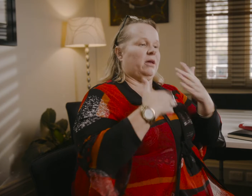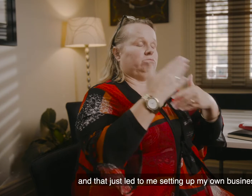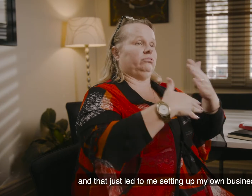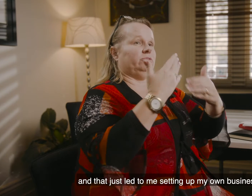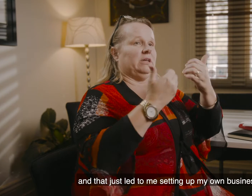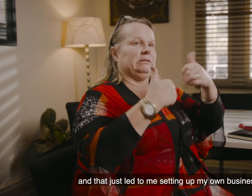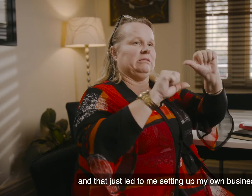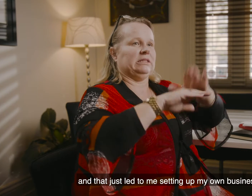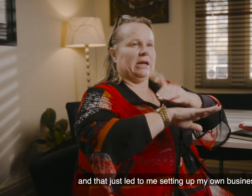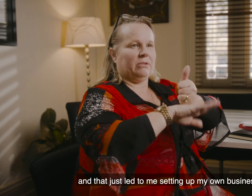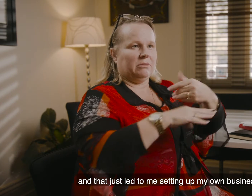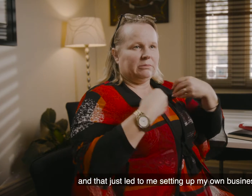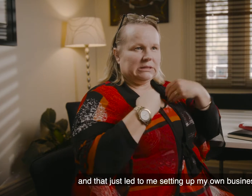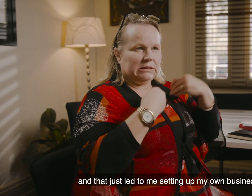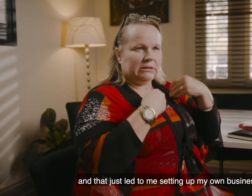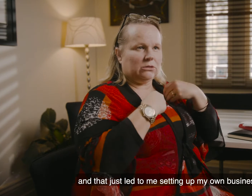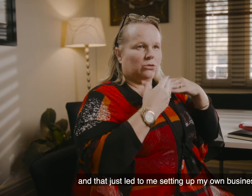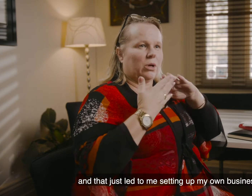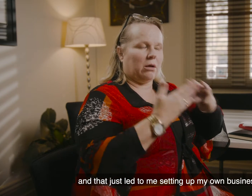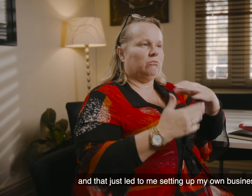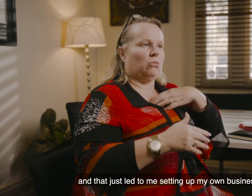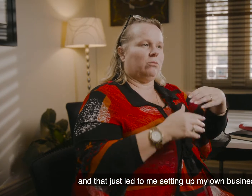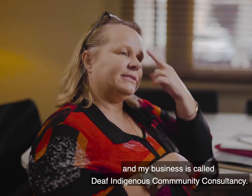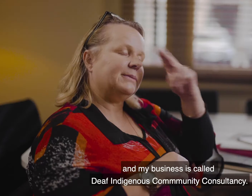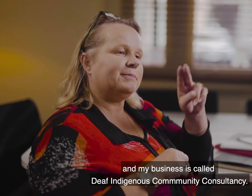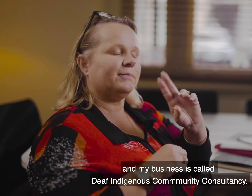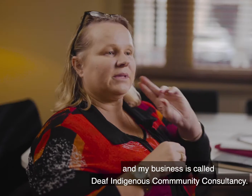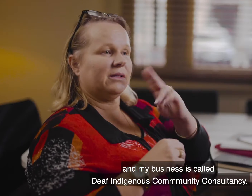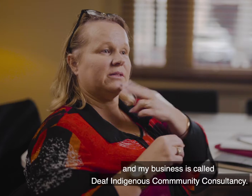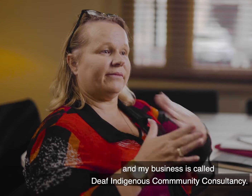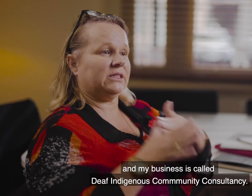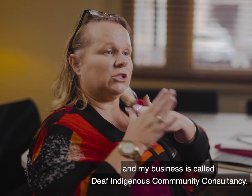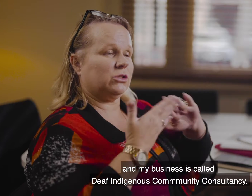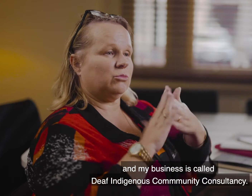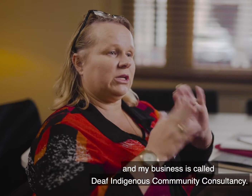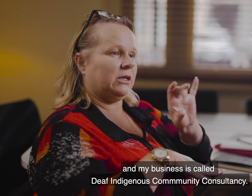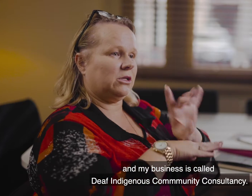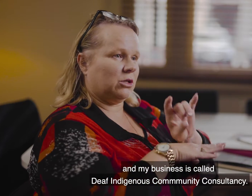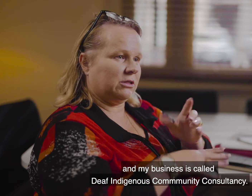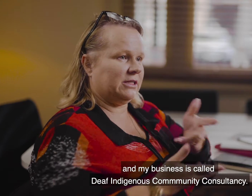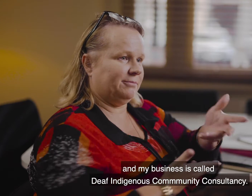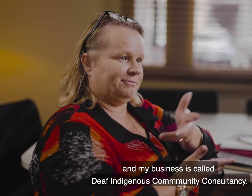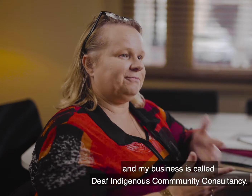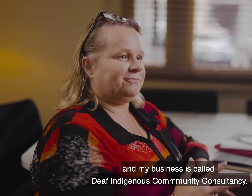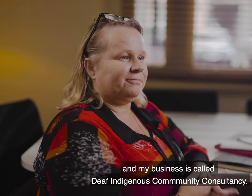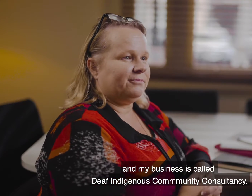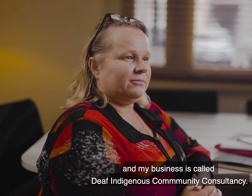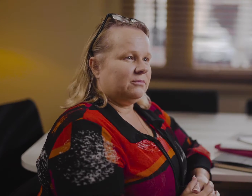And that just led me to setting up my own business. And my business is called Deaf Indigenous Community Consultancy.